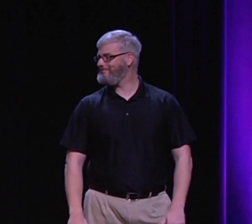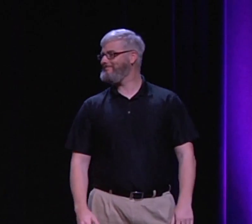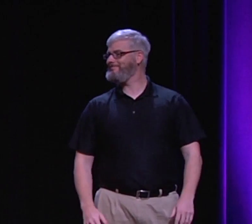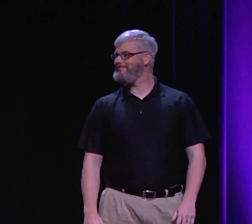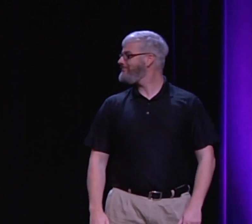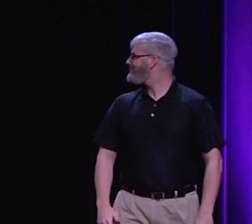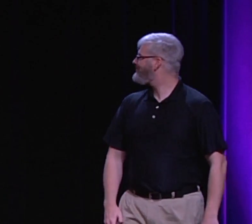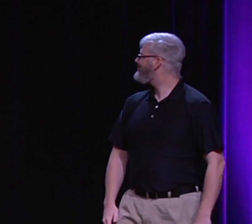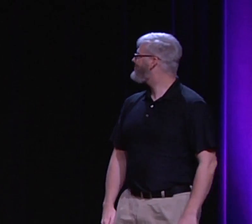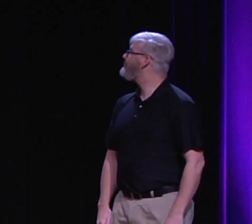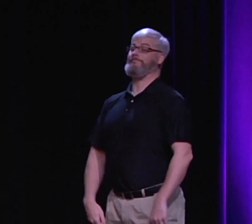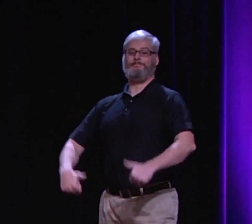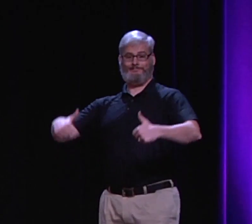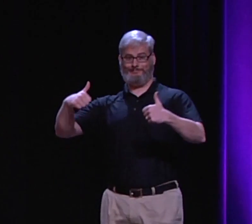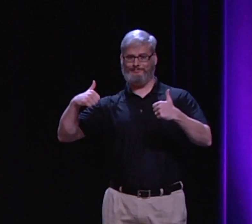And I have some vlogs about this as well.